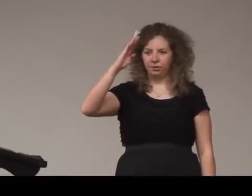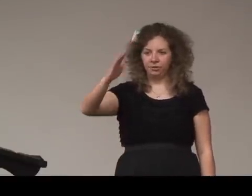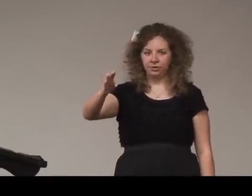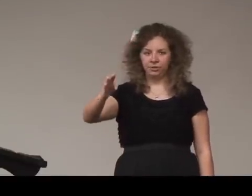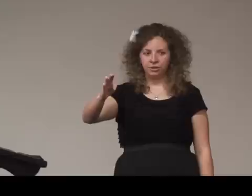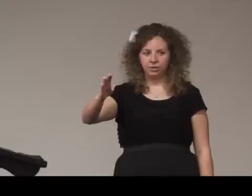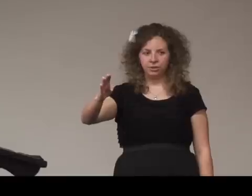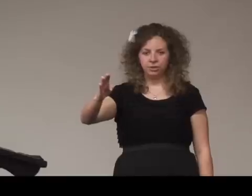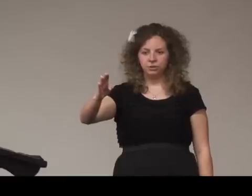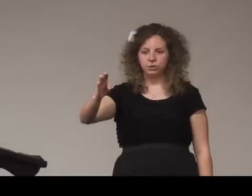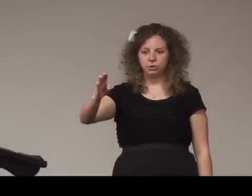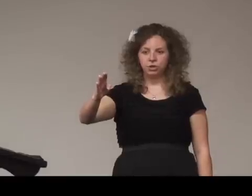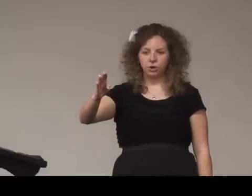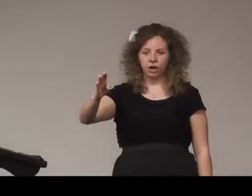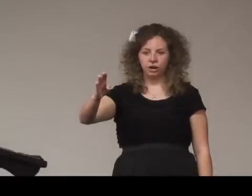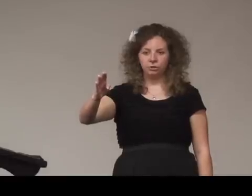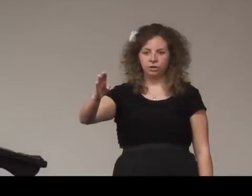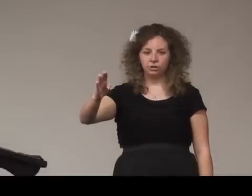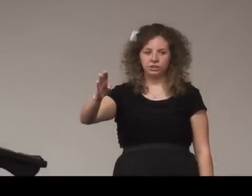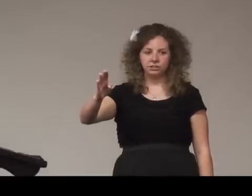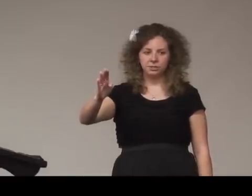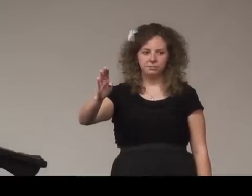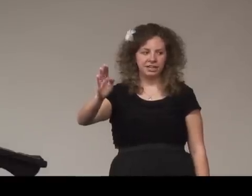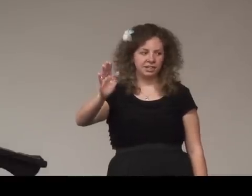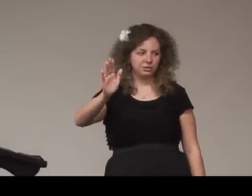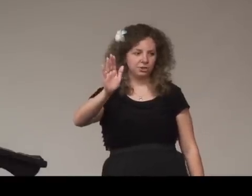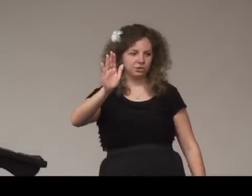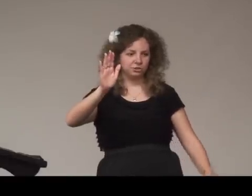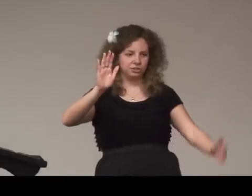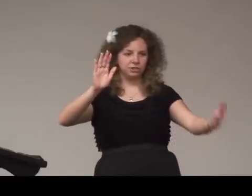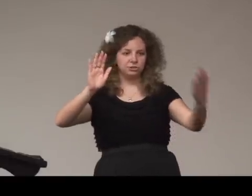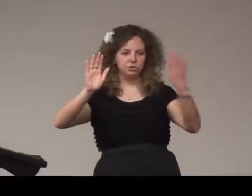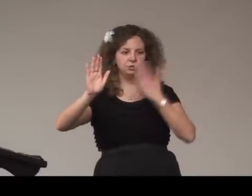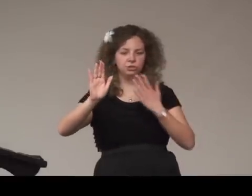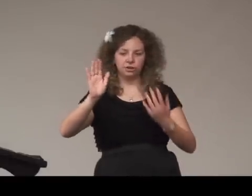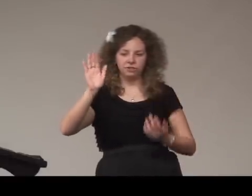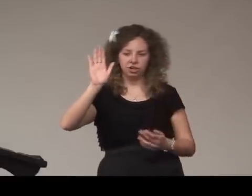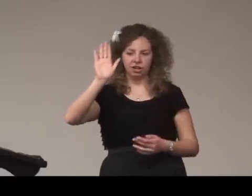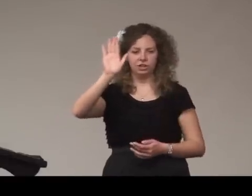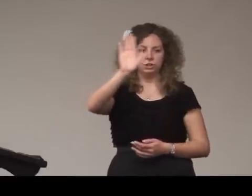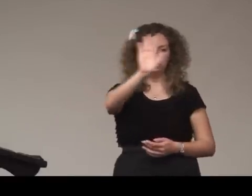so you're who are you going to be making it towards you're going to do it towards whoever you're talking to